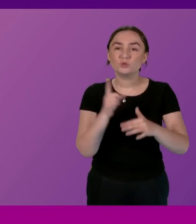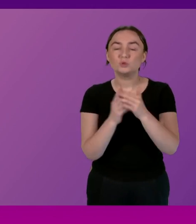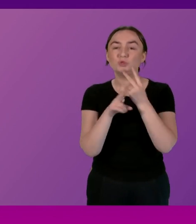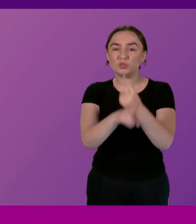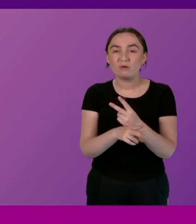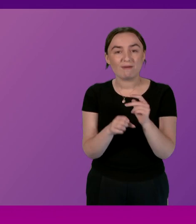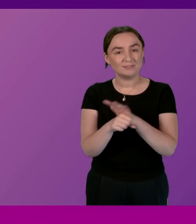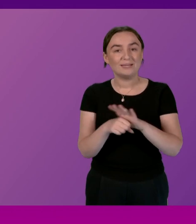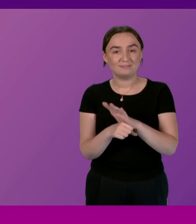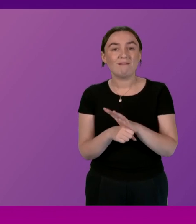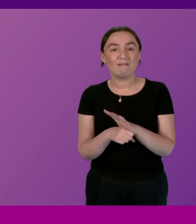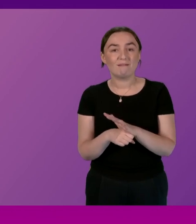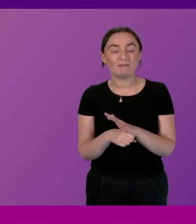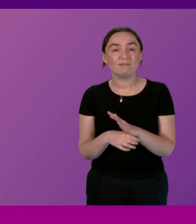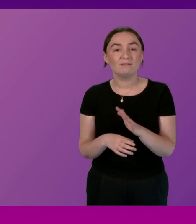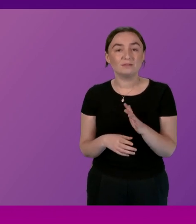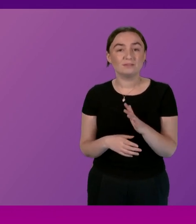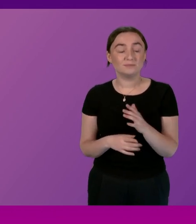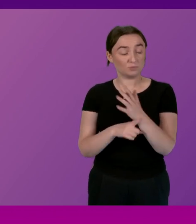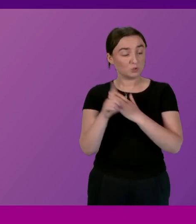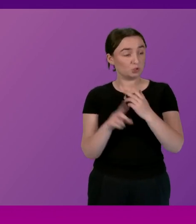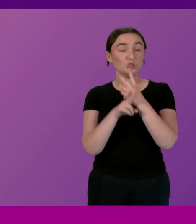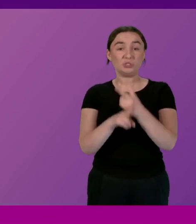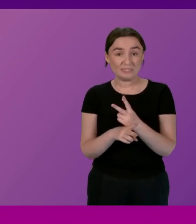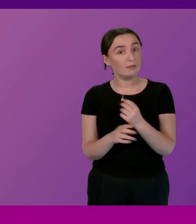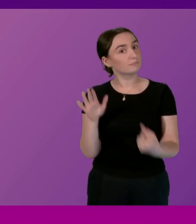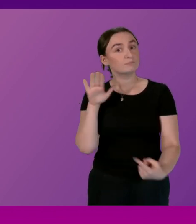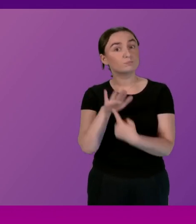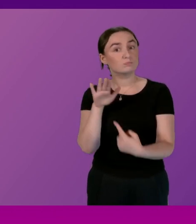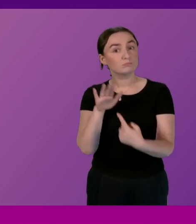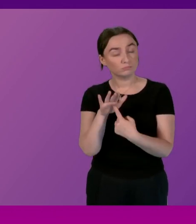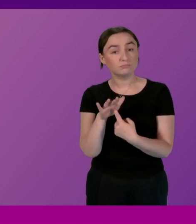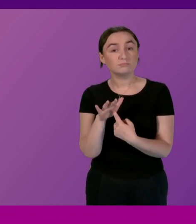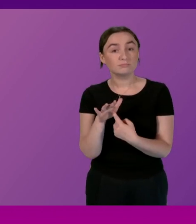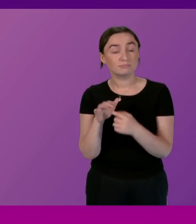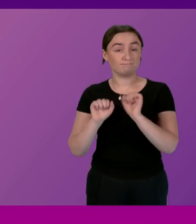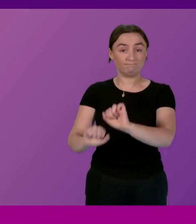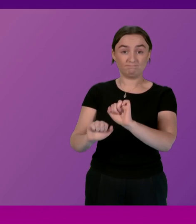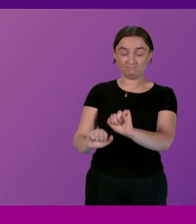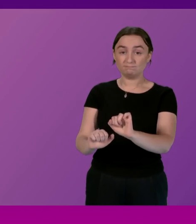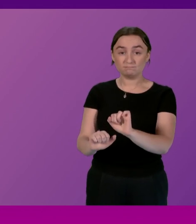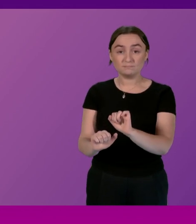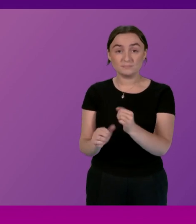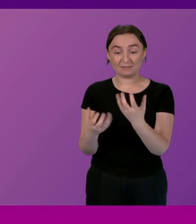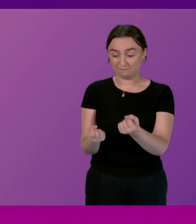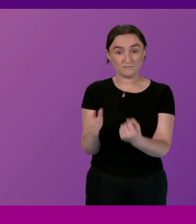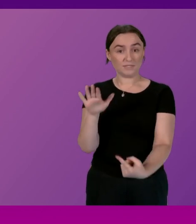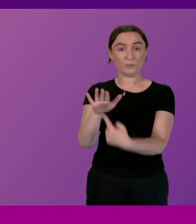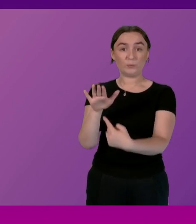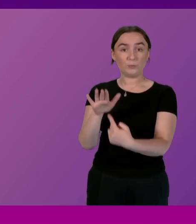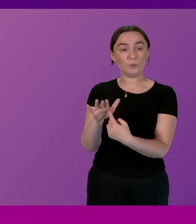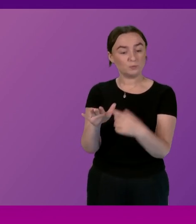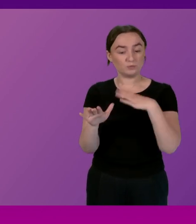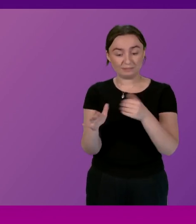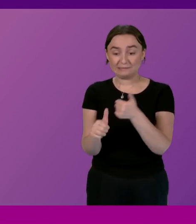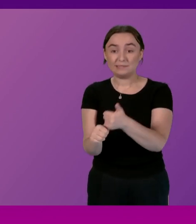vital social care is important and it's absolutely its own right but we know it's important also in order to help us